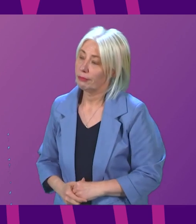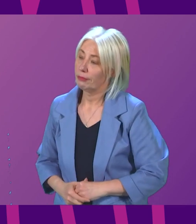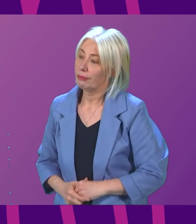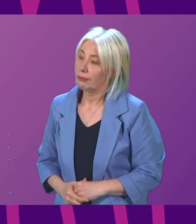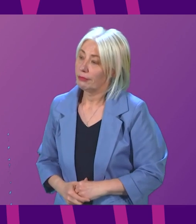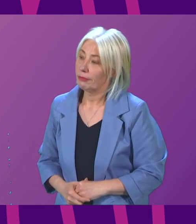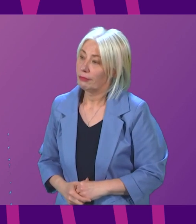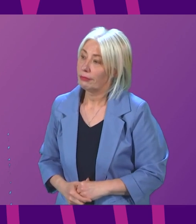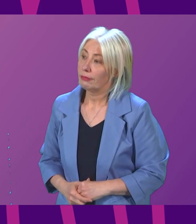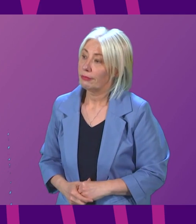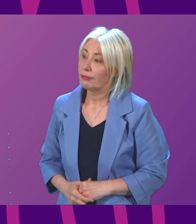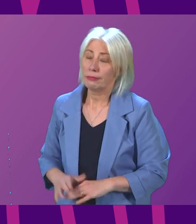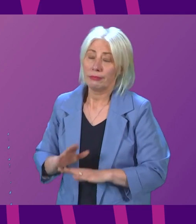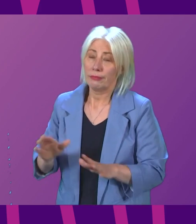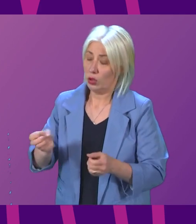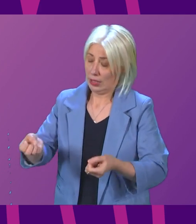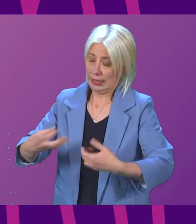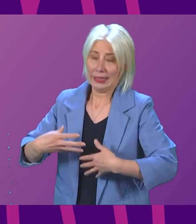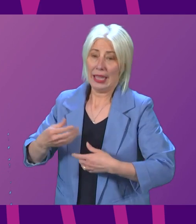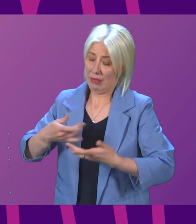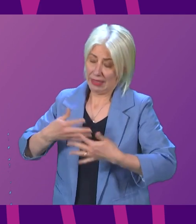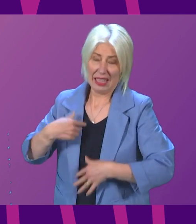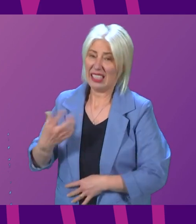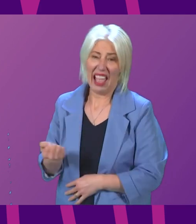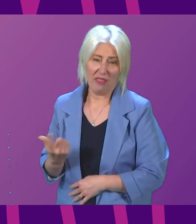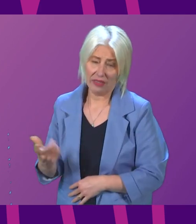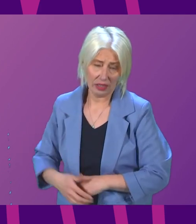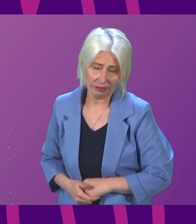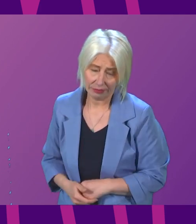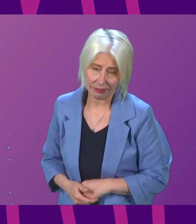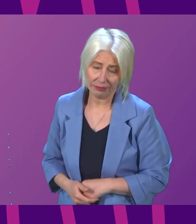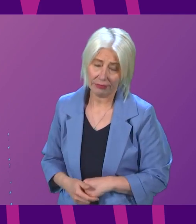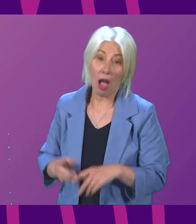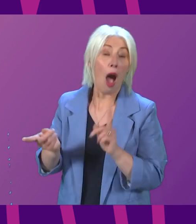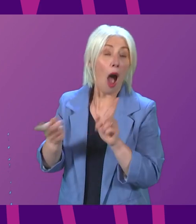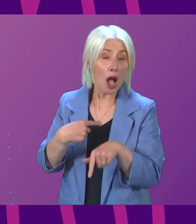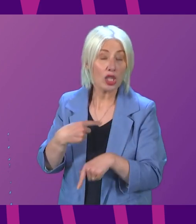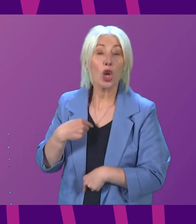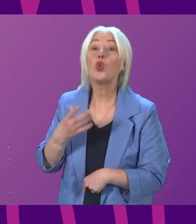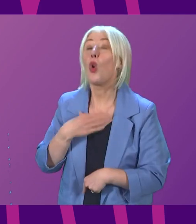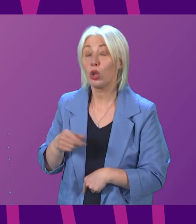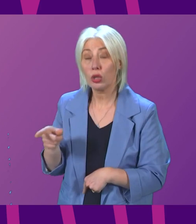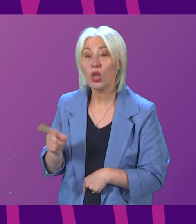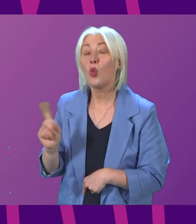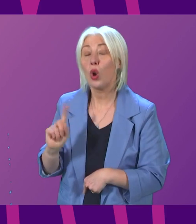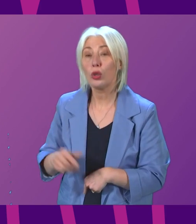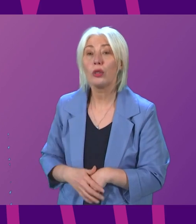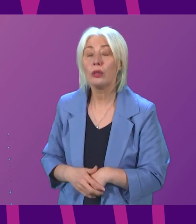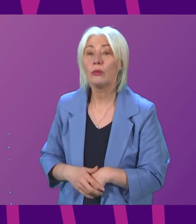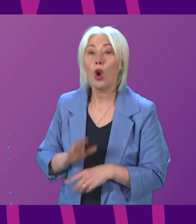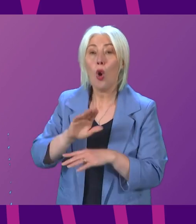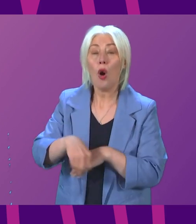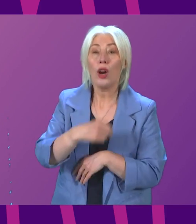The First Minister doesn't need to send me the stats. I've got them for her right here. The answer the First Minister was looking for was there were over